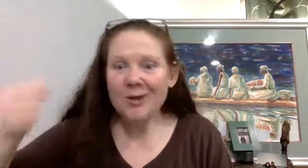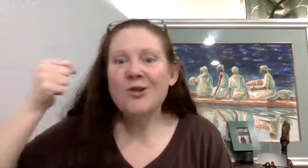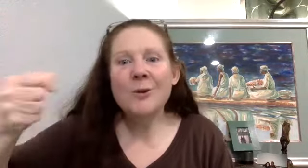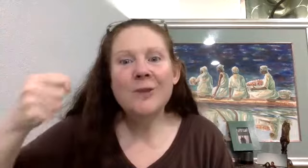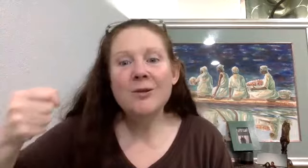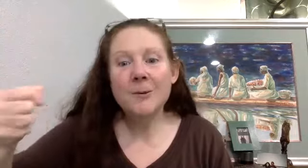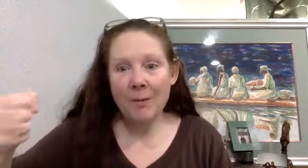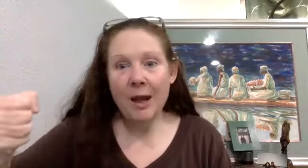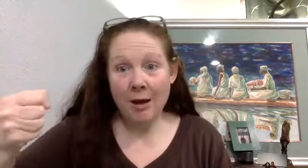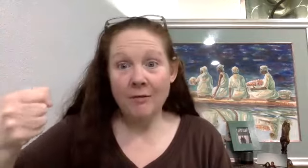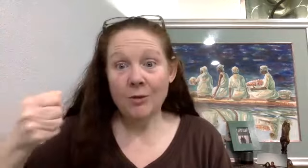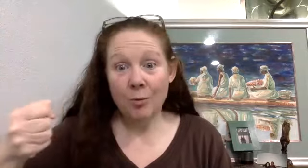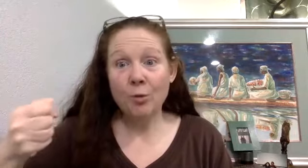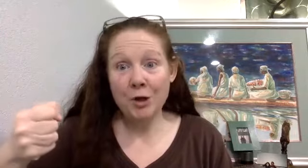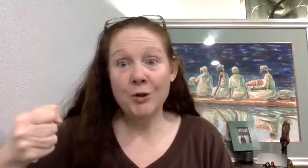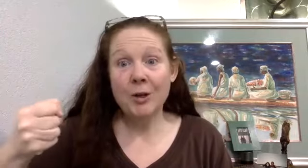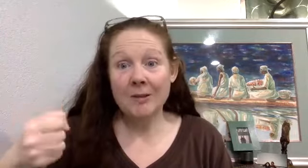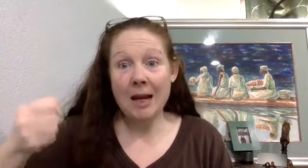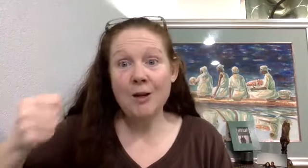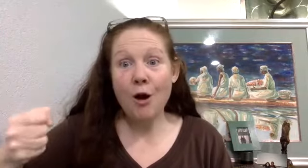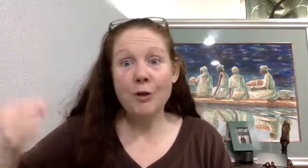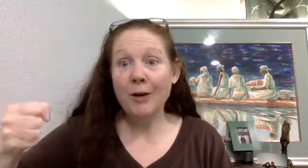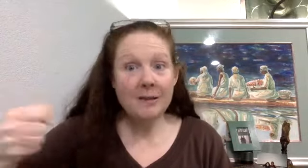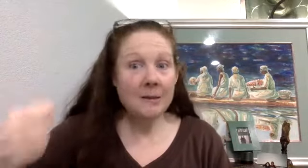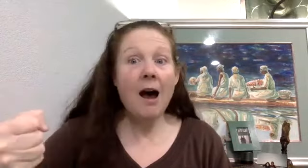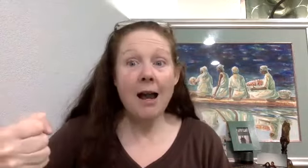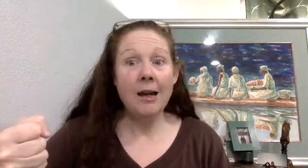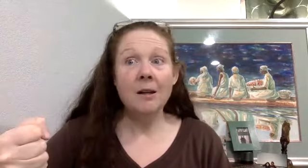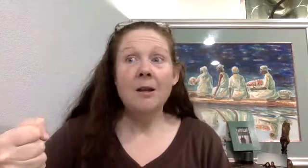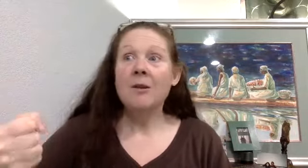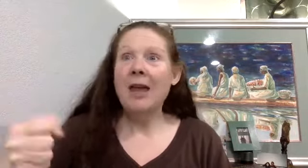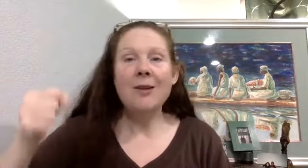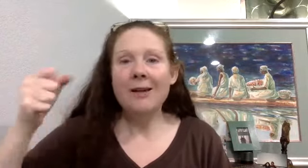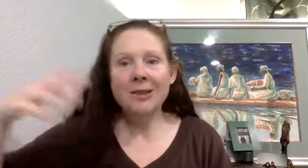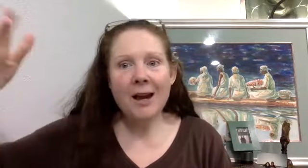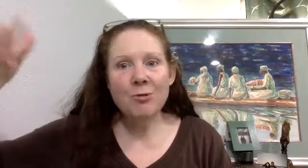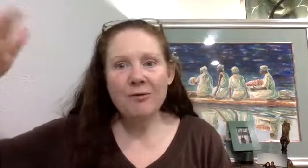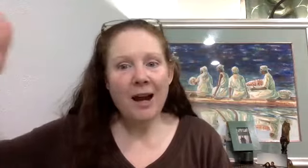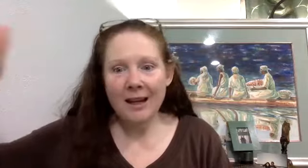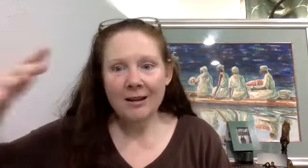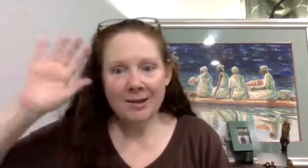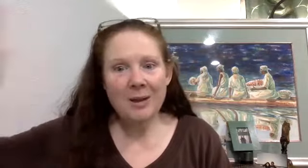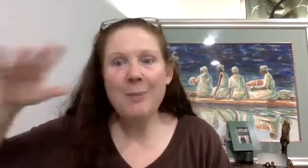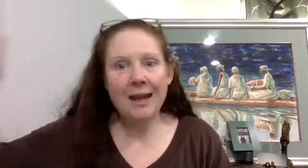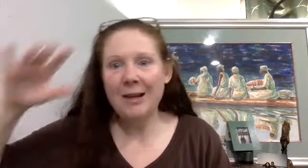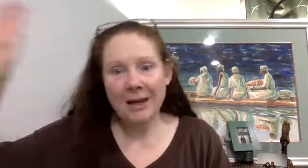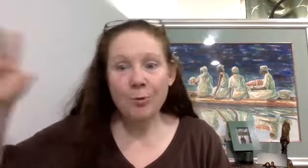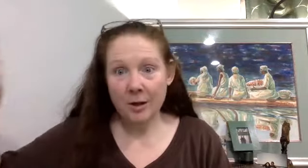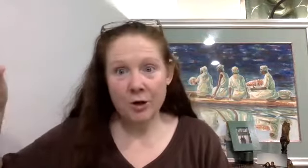there's no signals coming out of these corporations because they know they're inside. They don't have time to be fighting, to be making any predictions.